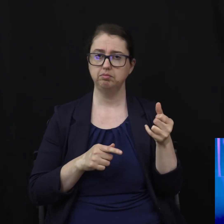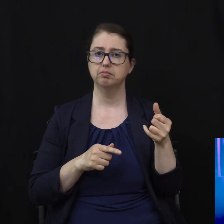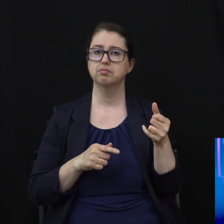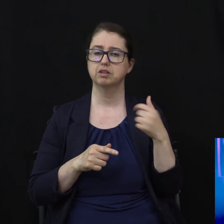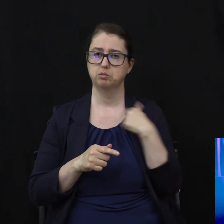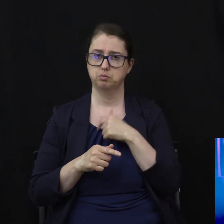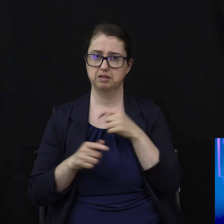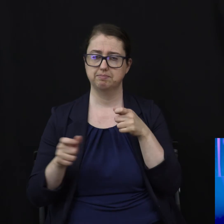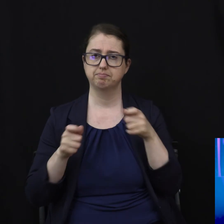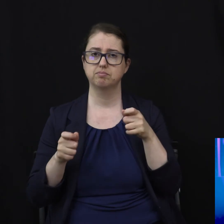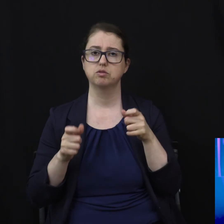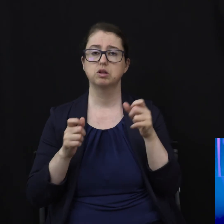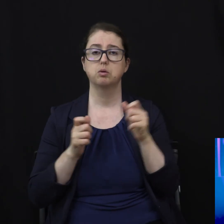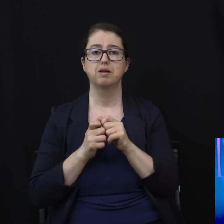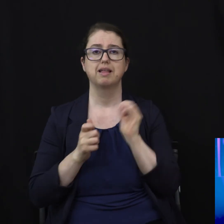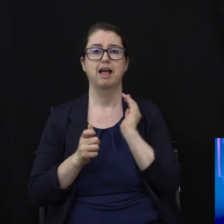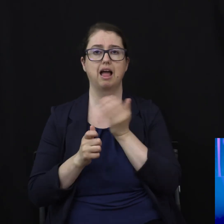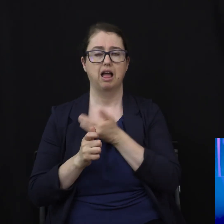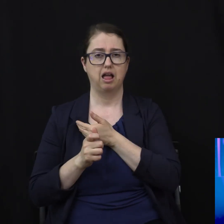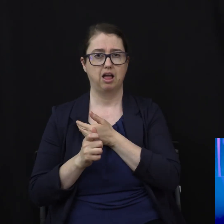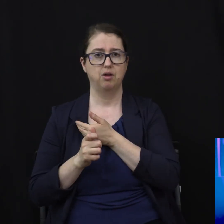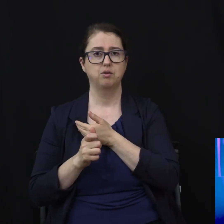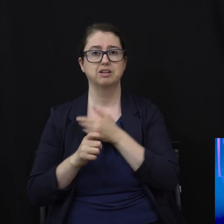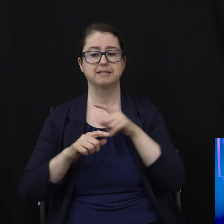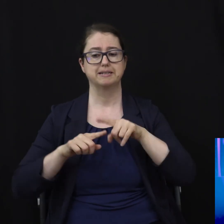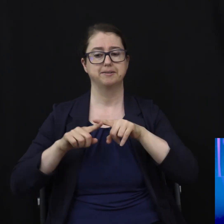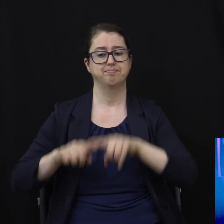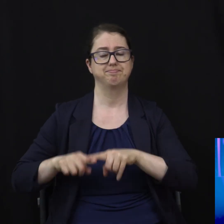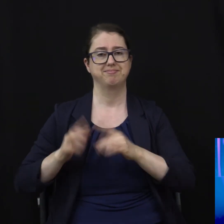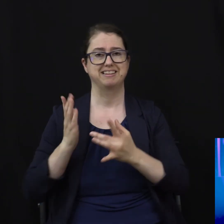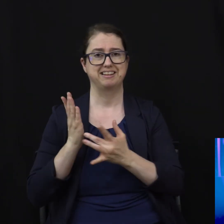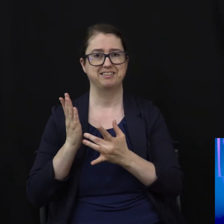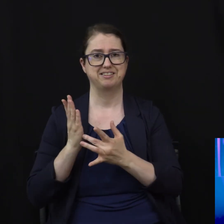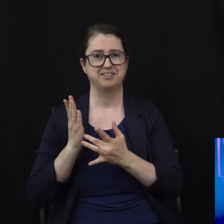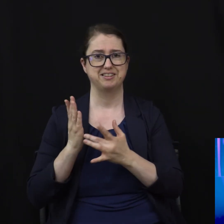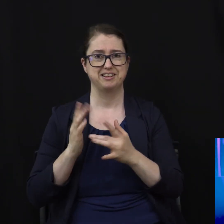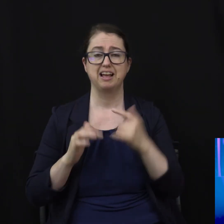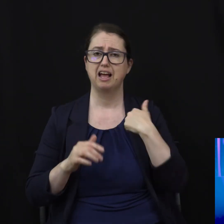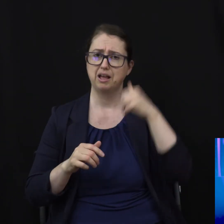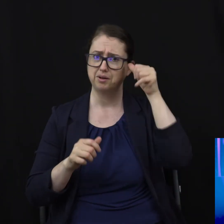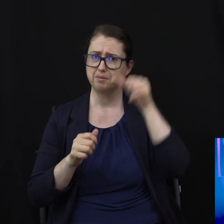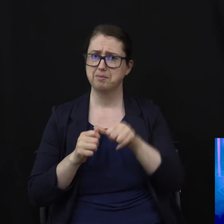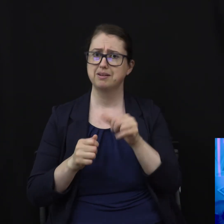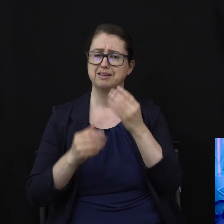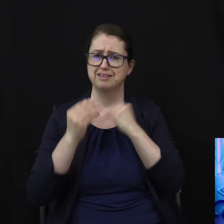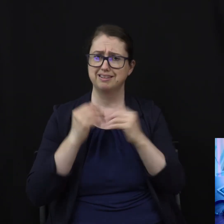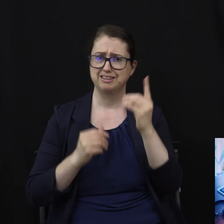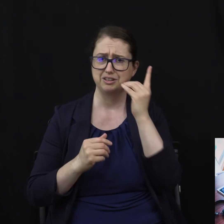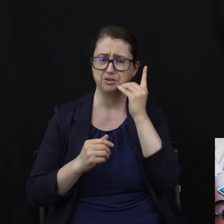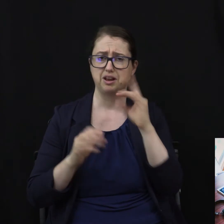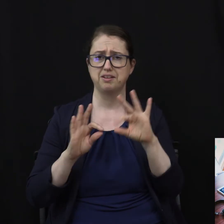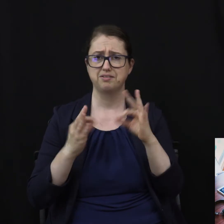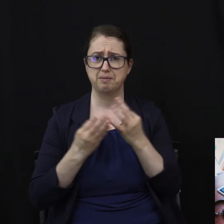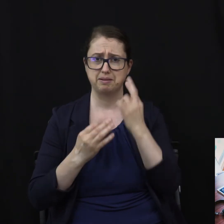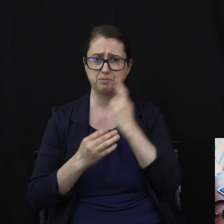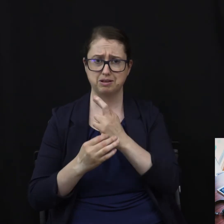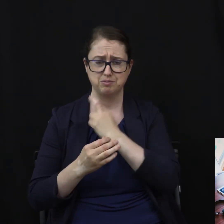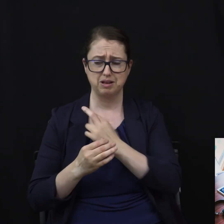with our reliance on technology. I can recall eating dinner at a family restaurant where I witnessed another